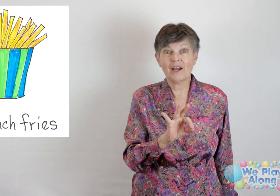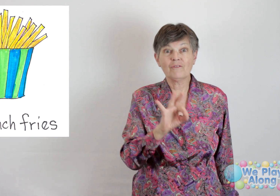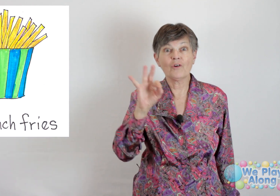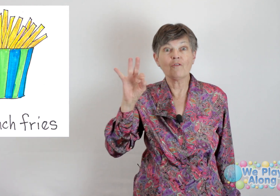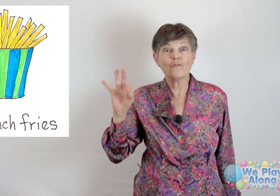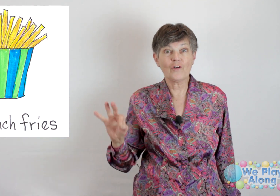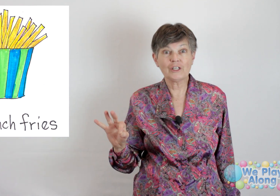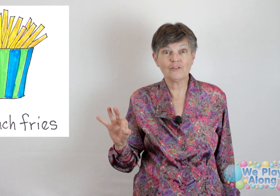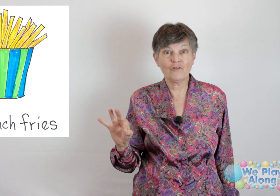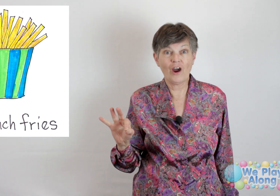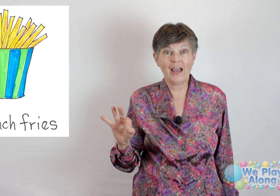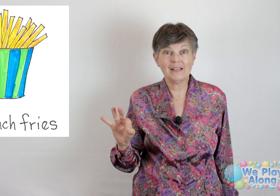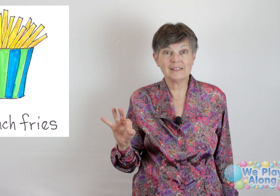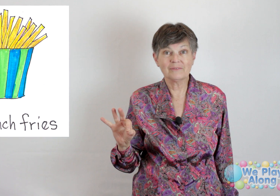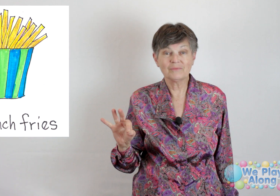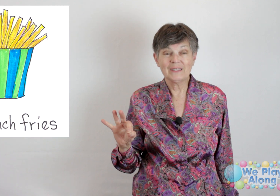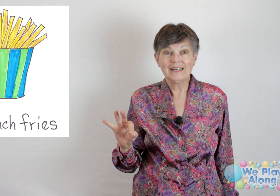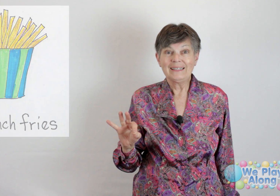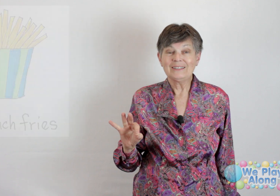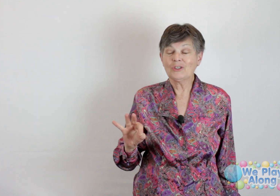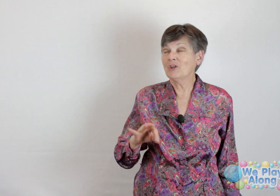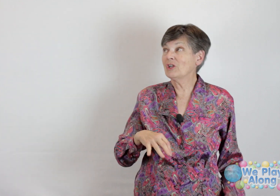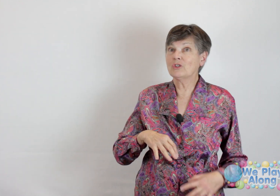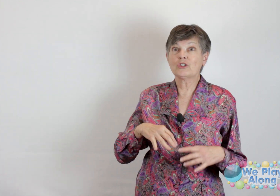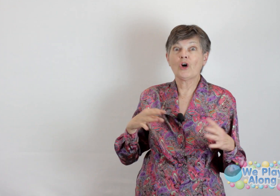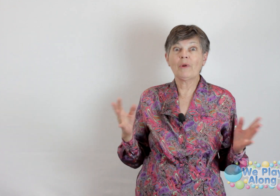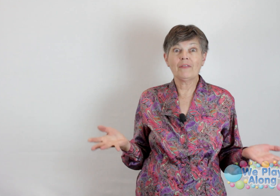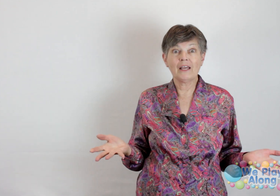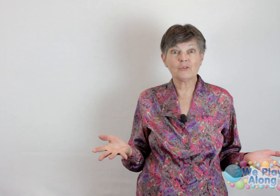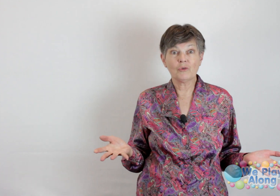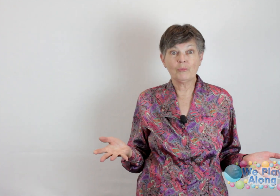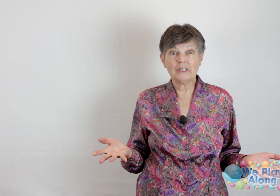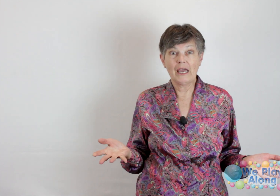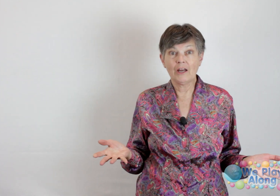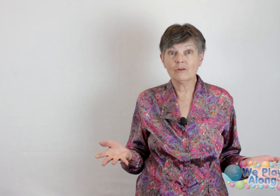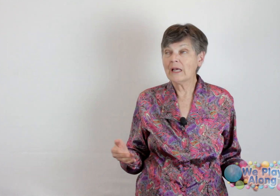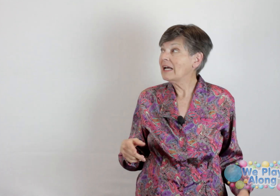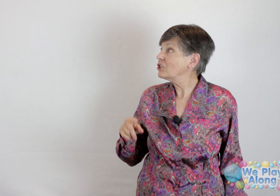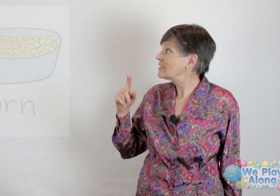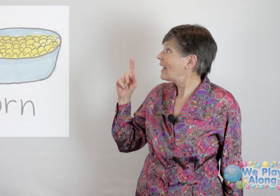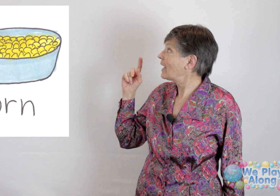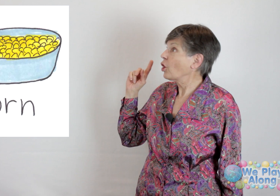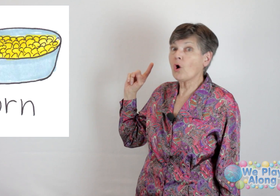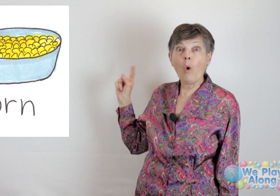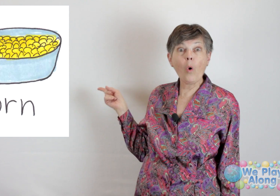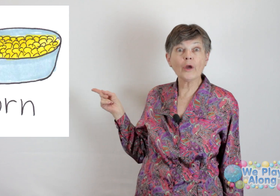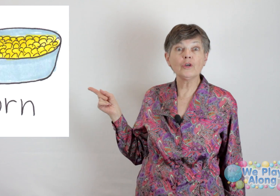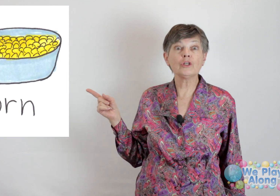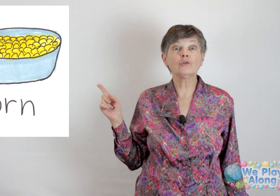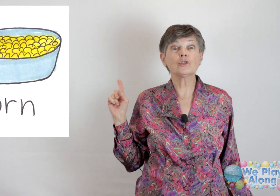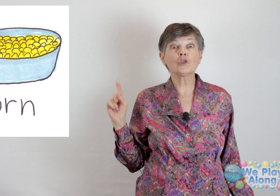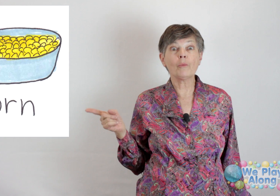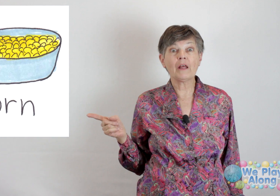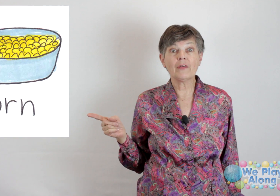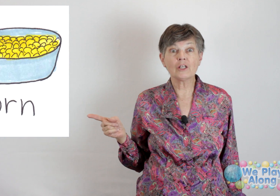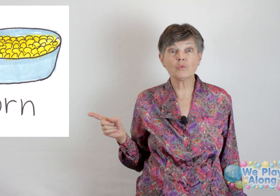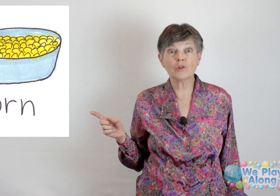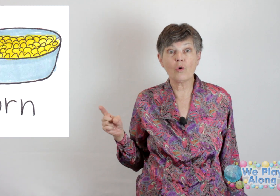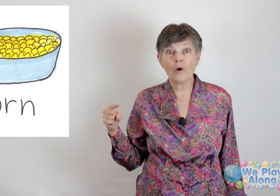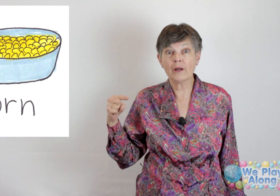sign for French fries. So you can do so many things with potatoes. Just like corn, you can do so many things with corn.